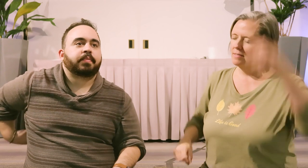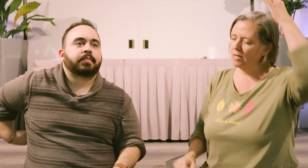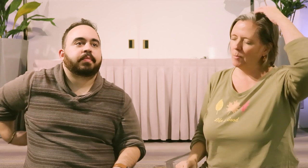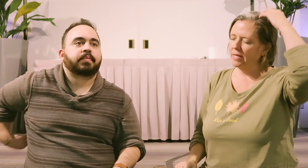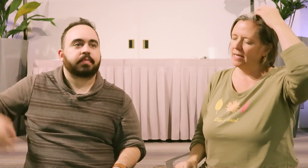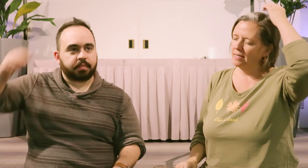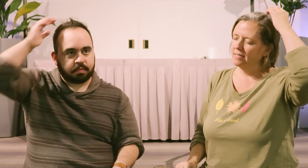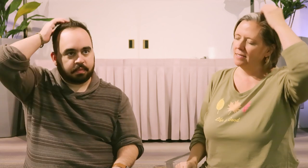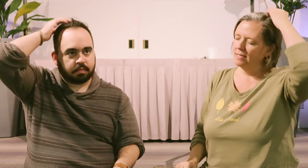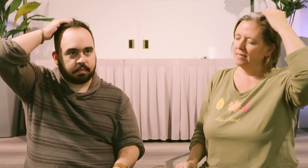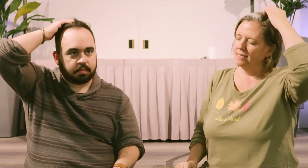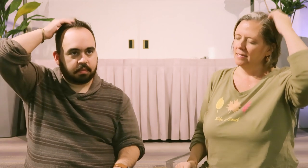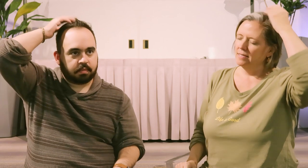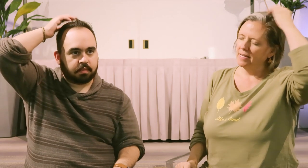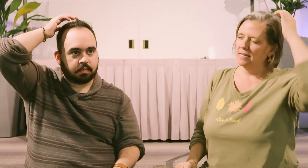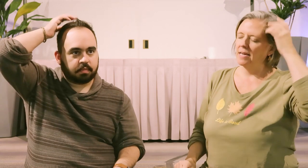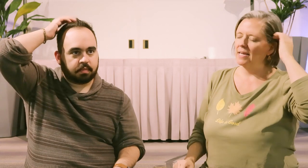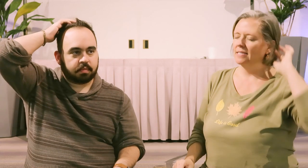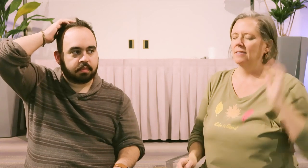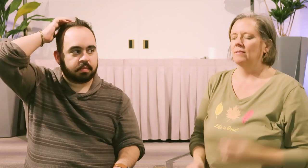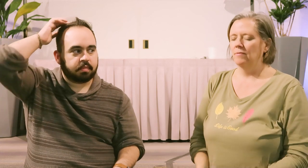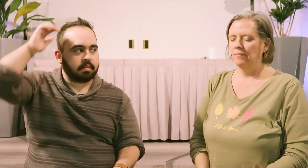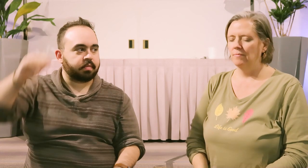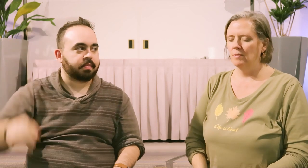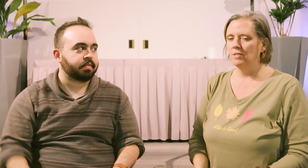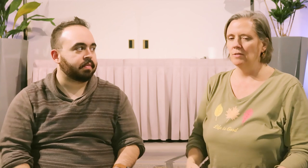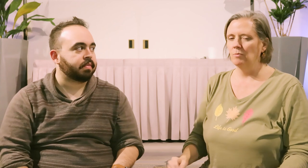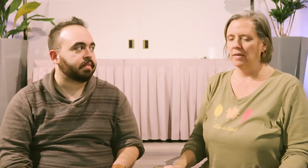Top of the head. Yeah, nice. So gentle breath.